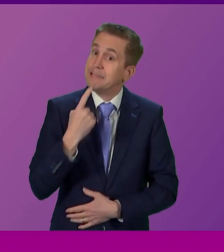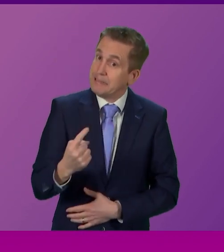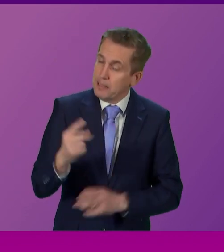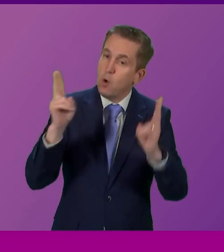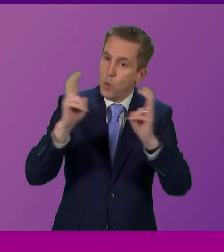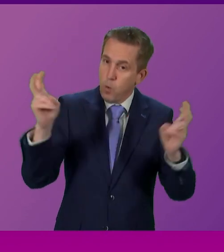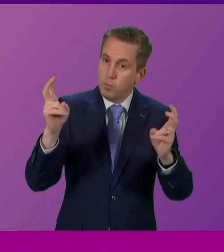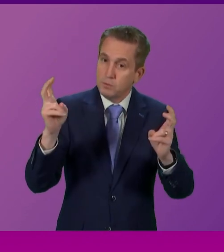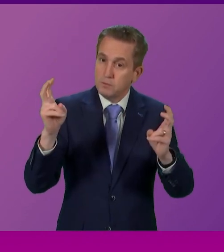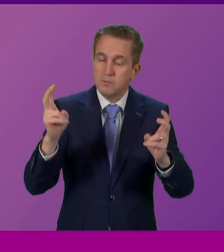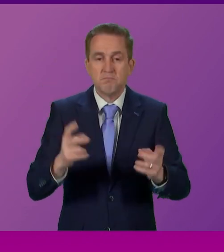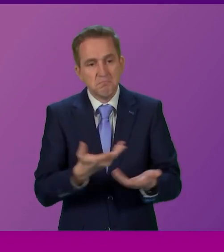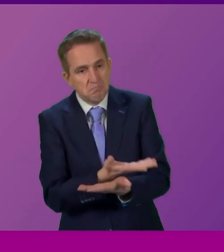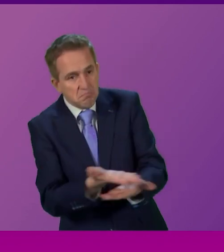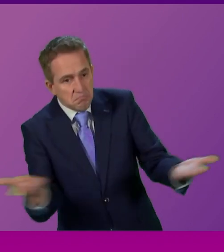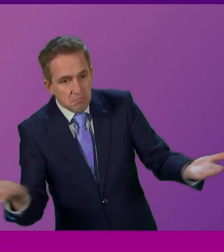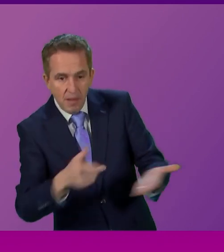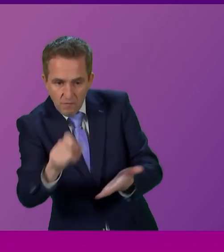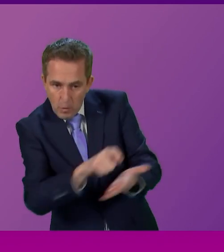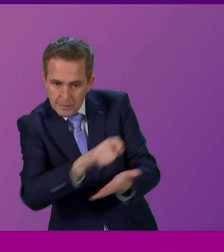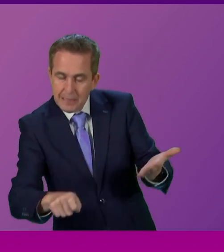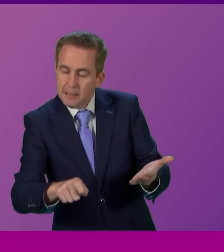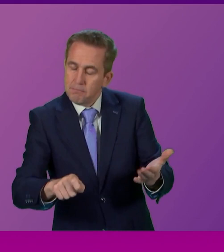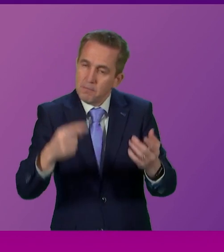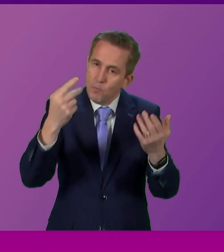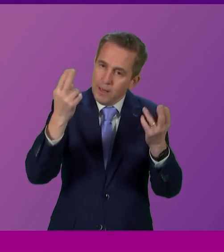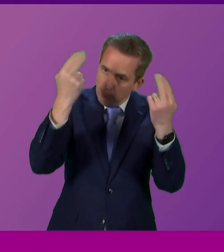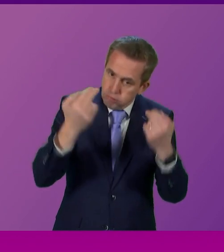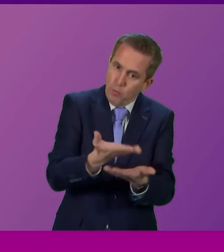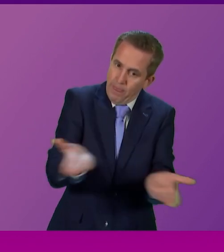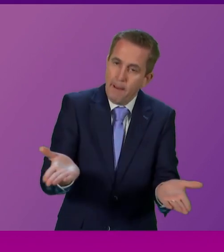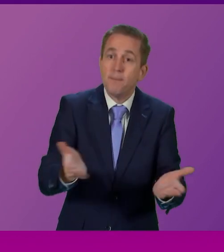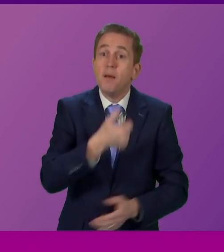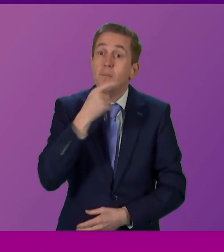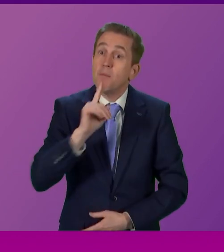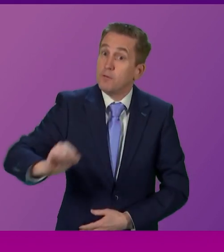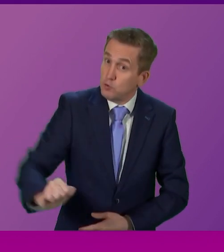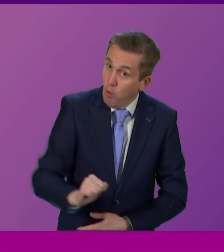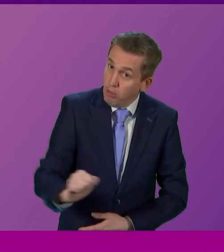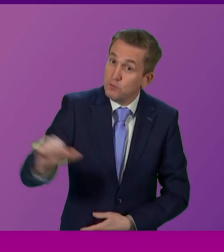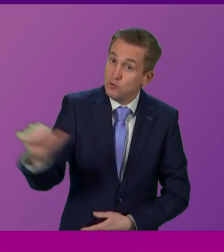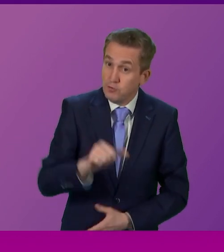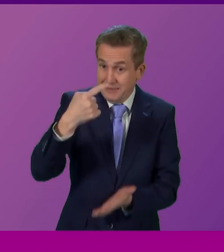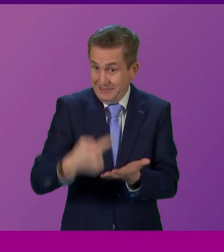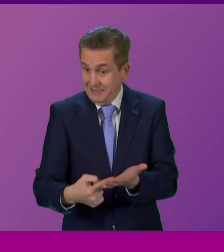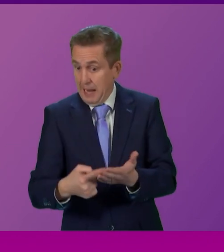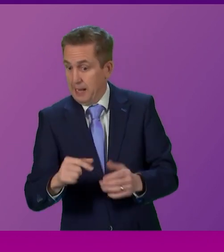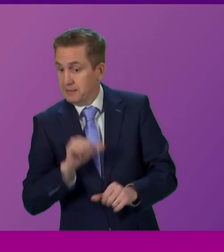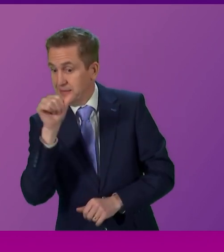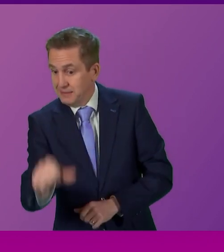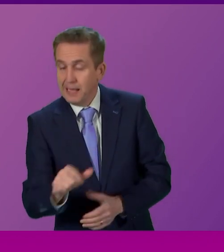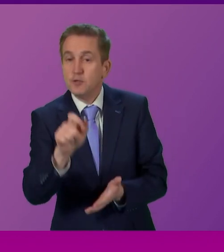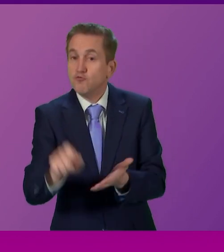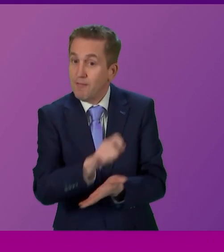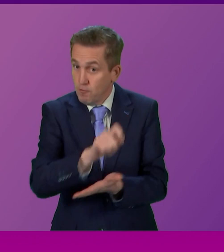mandates come from the electorate in an election. It should be the people of Scotland who decide when the next referendum is.